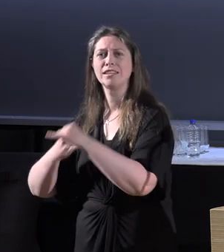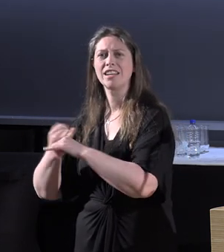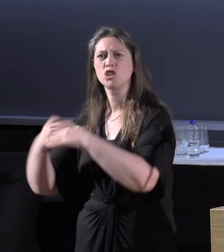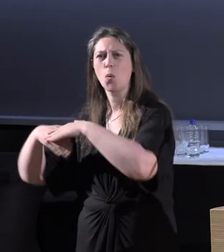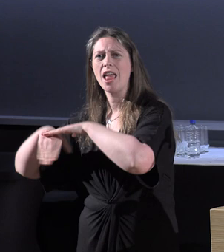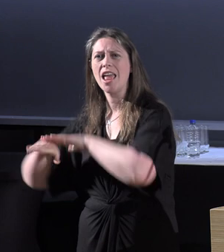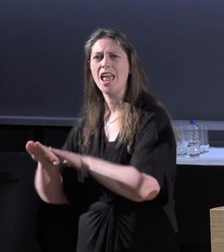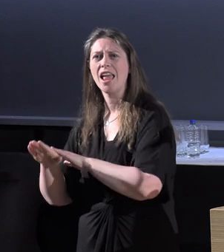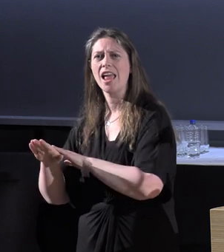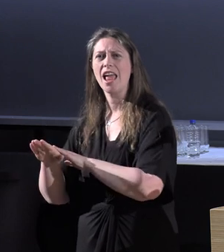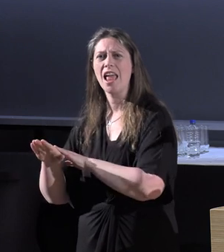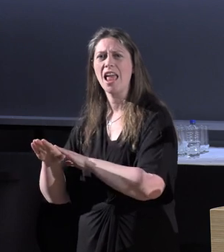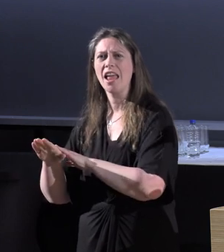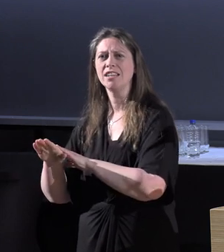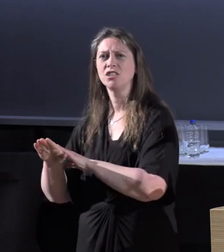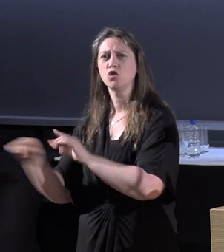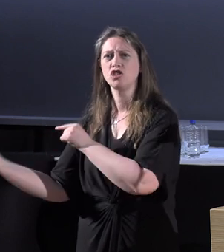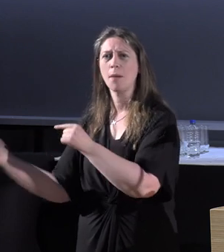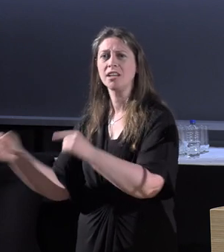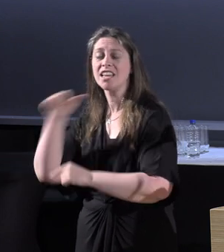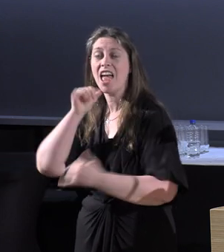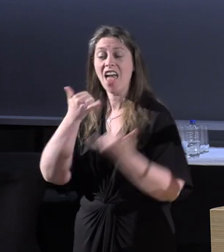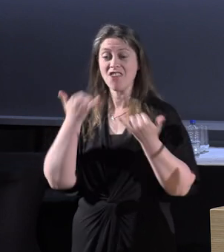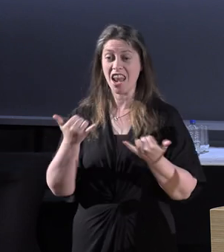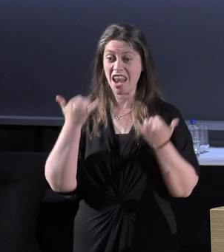He would be castrated if he did that today.